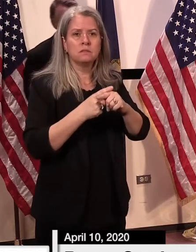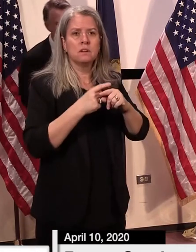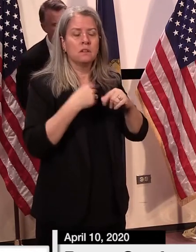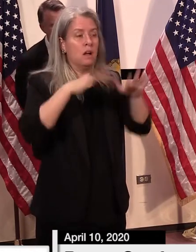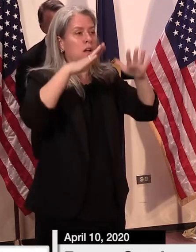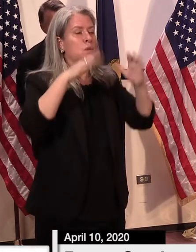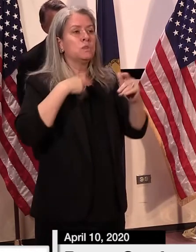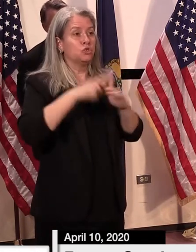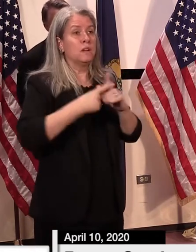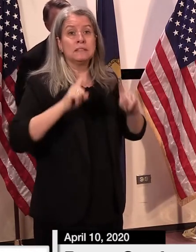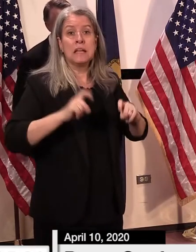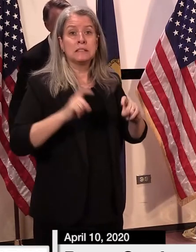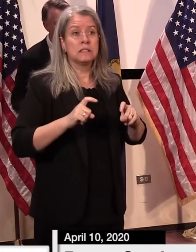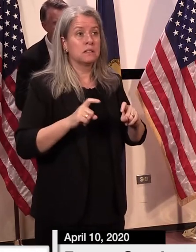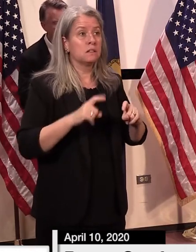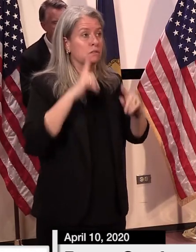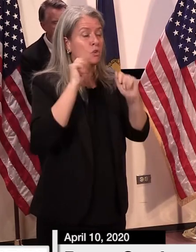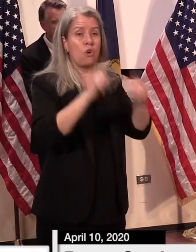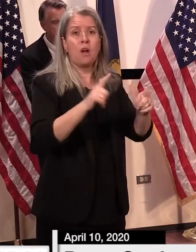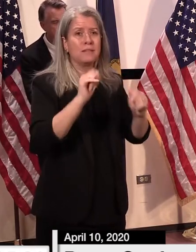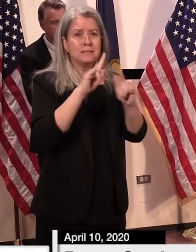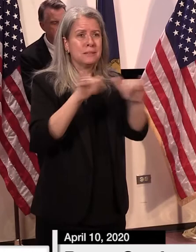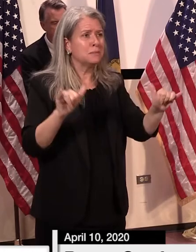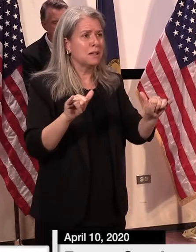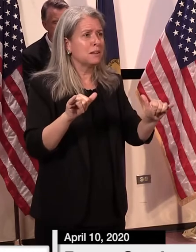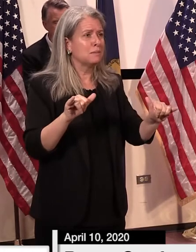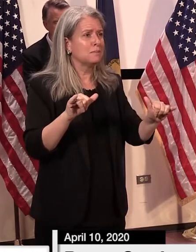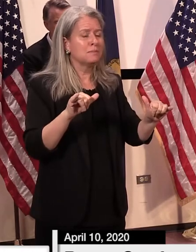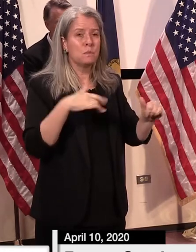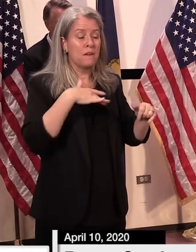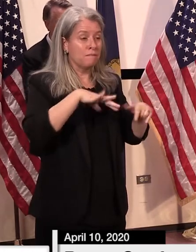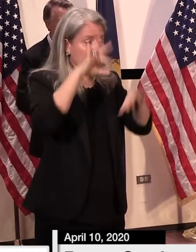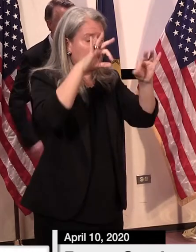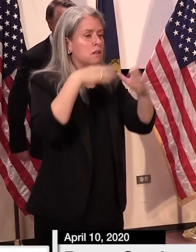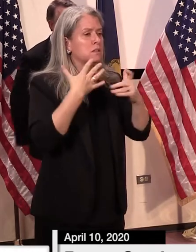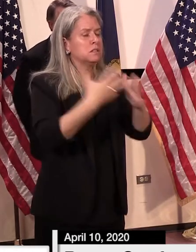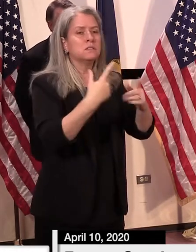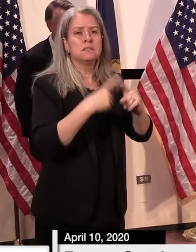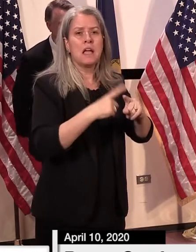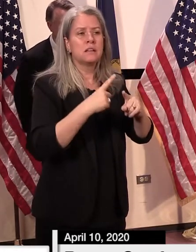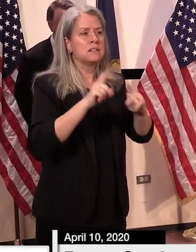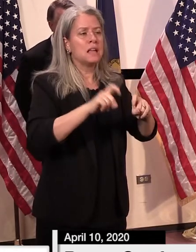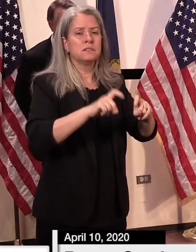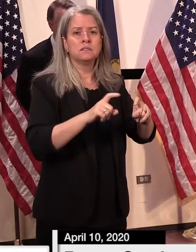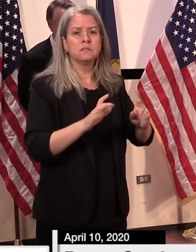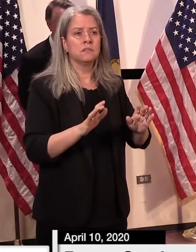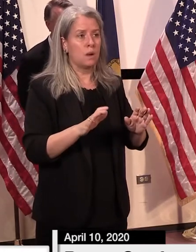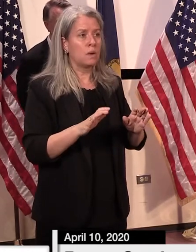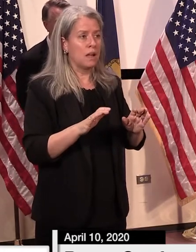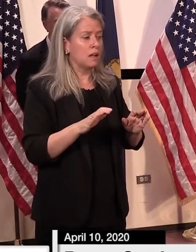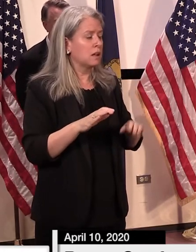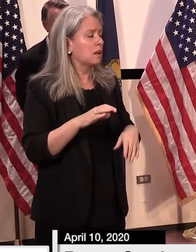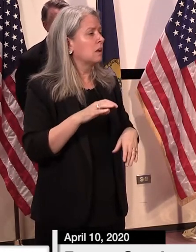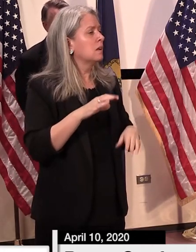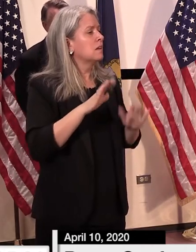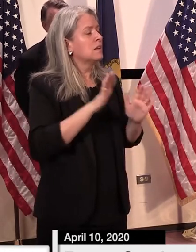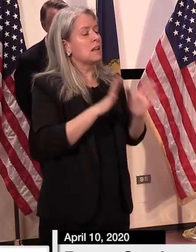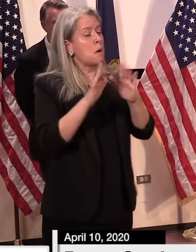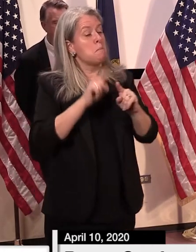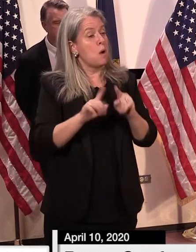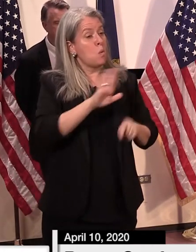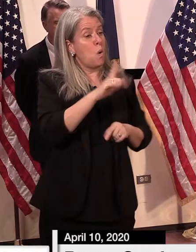testing we started universal testing um but i mean to get to your to your